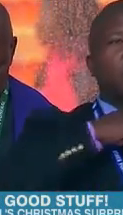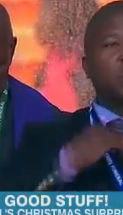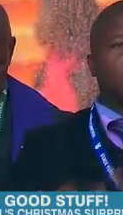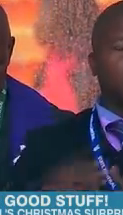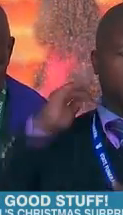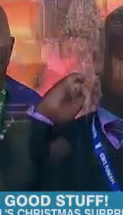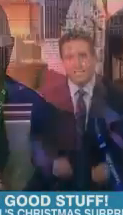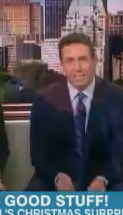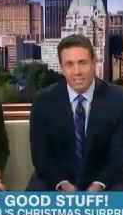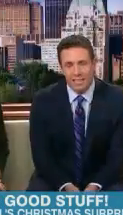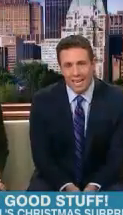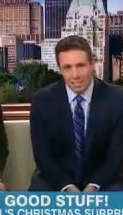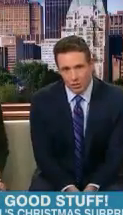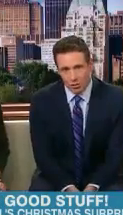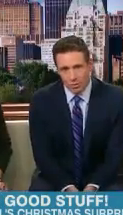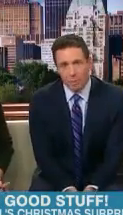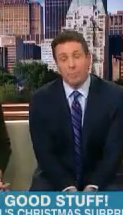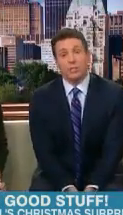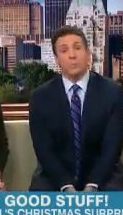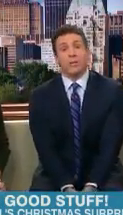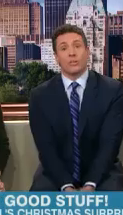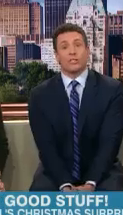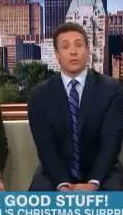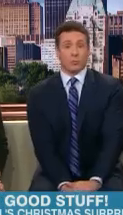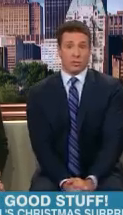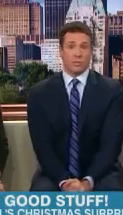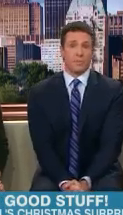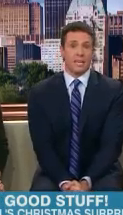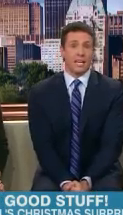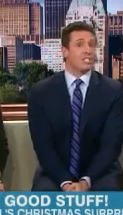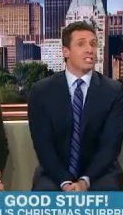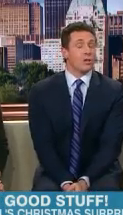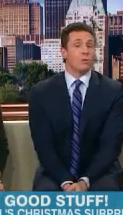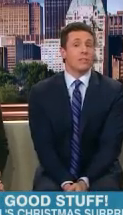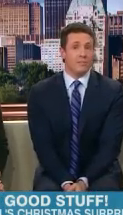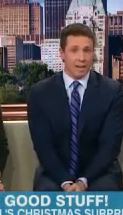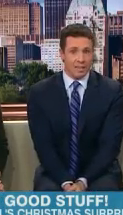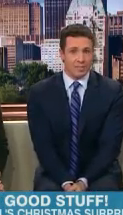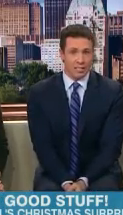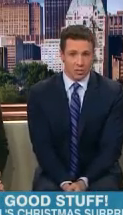attention this little angel, a much better interpreter, and she is only five. Take a look.